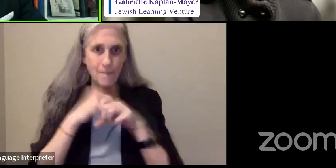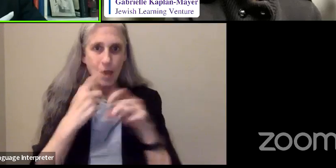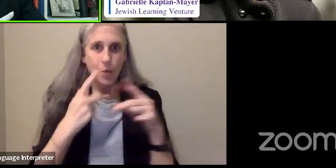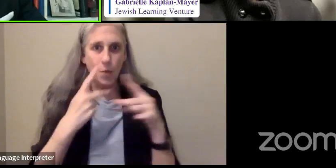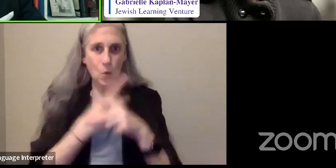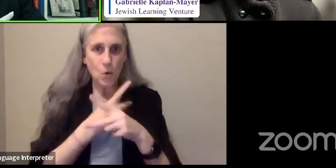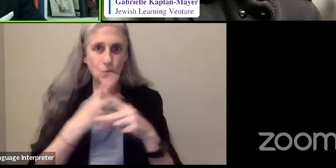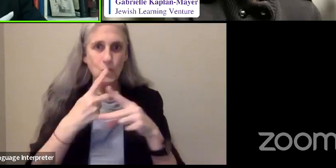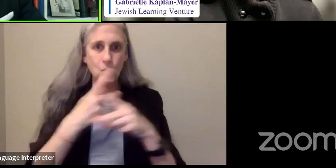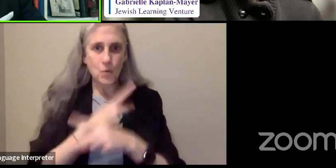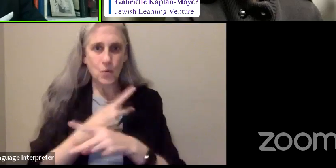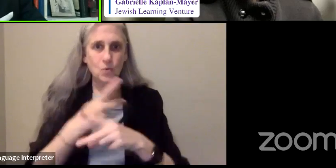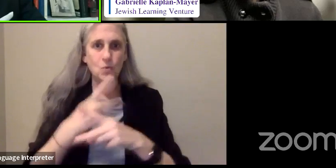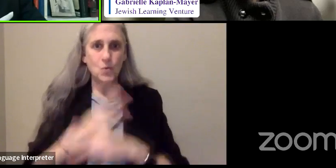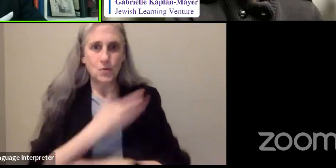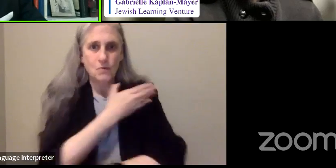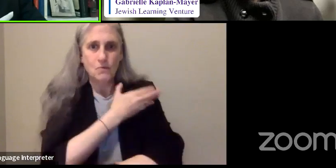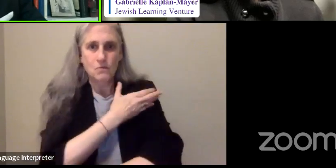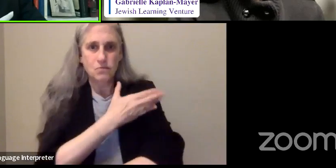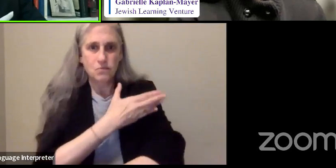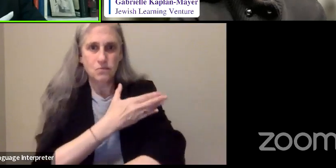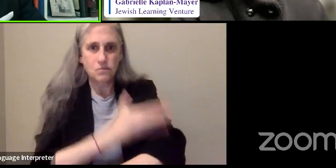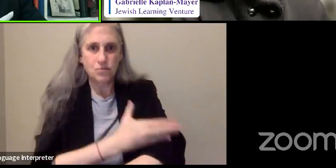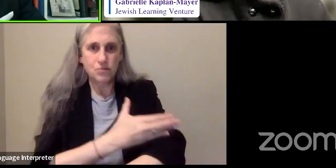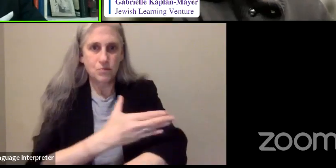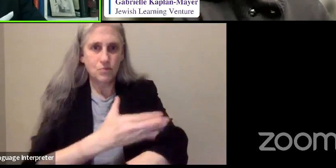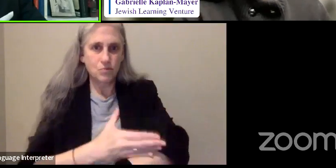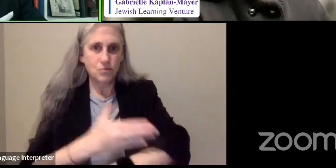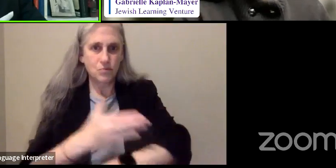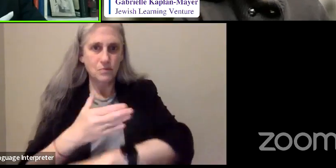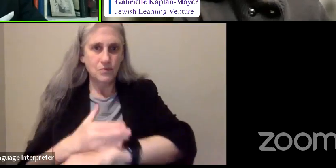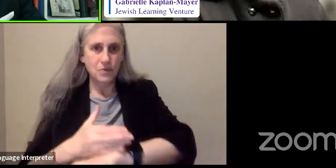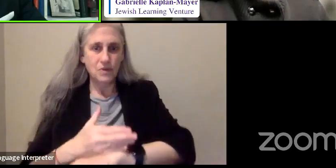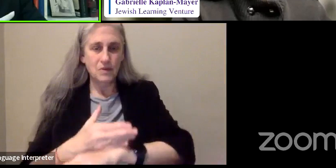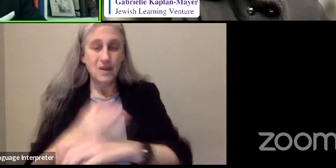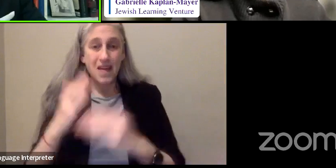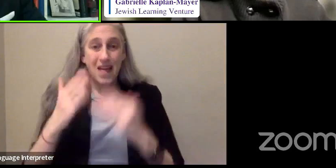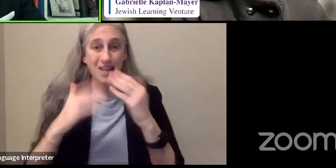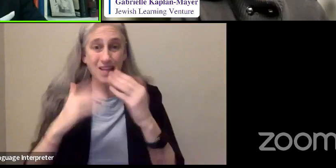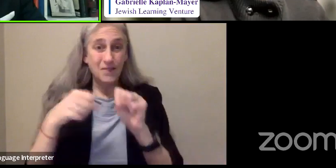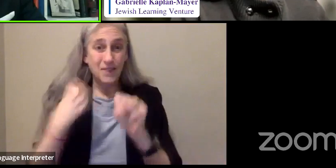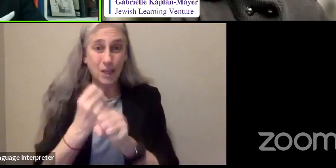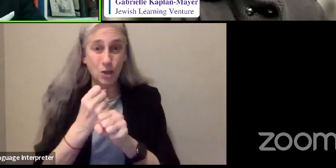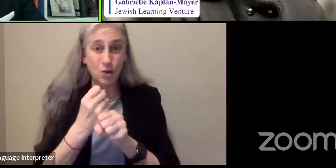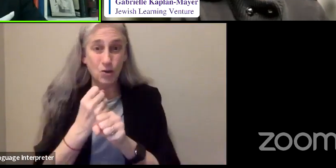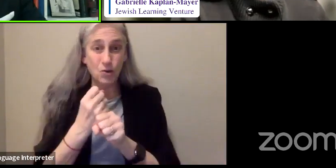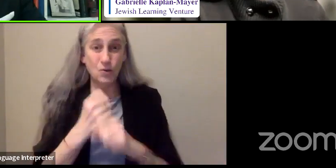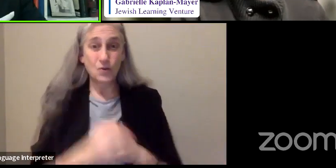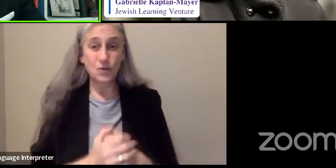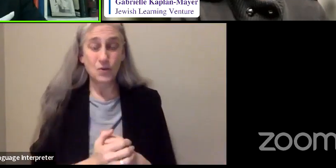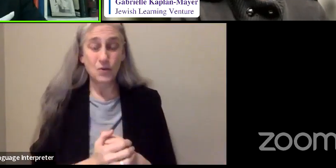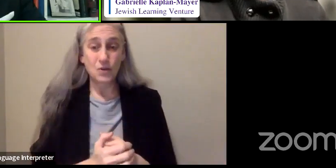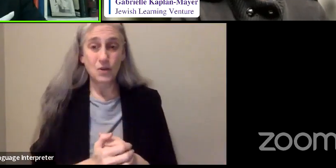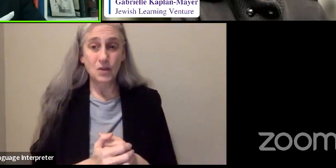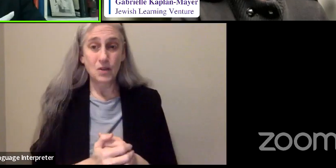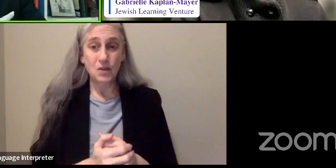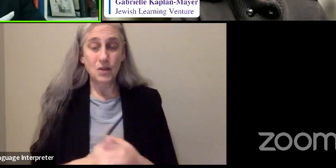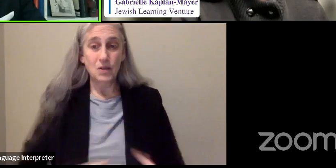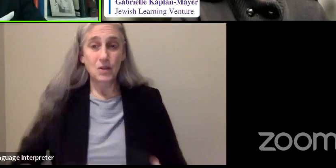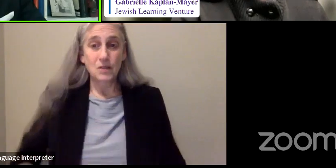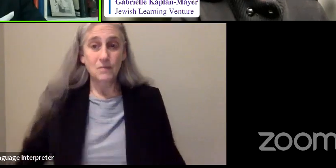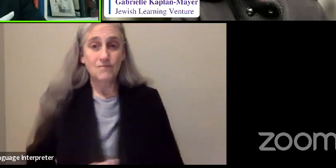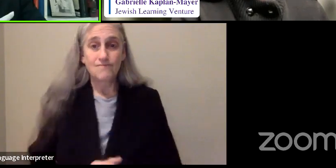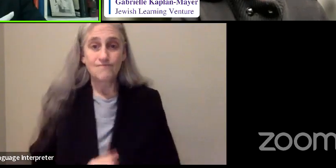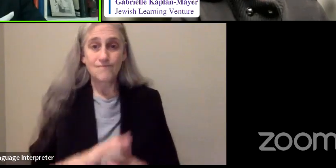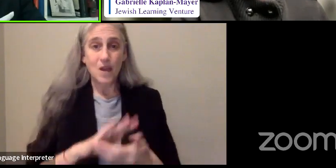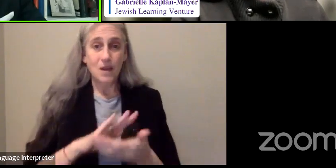So that by end of the year, I was unable to